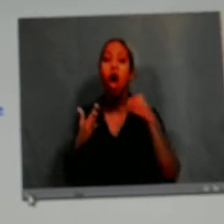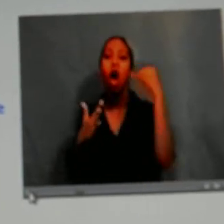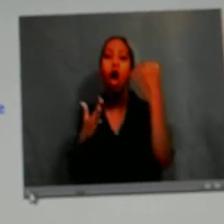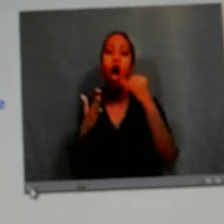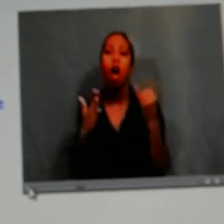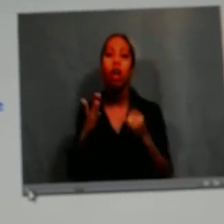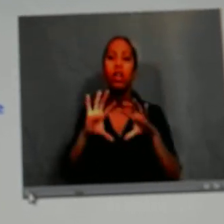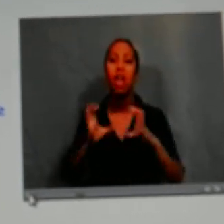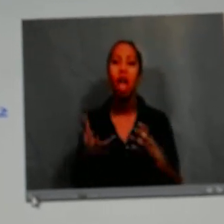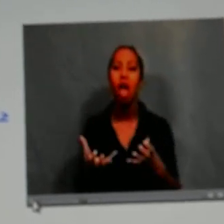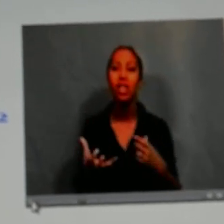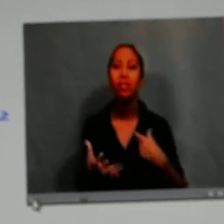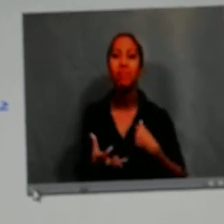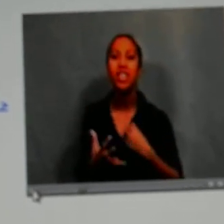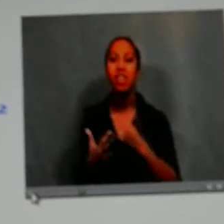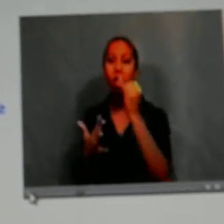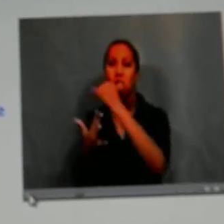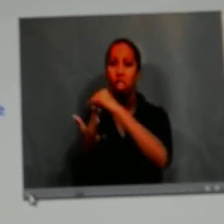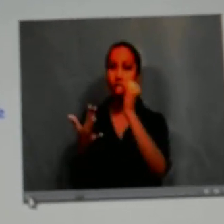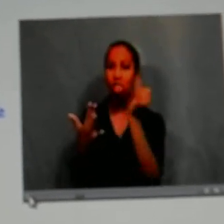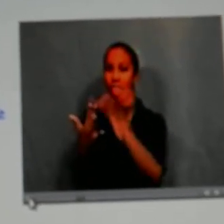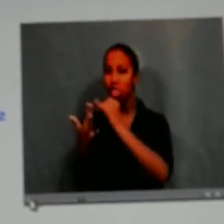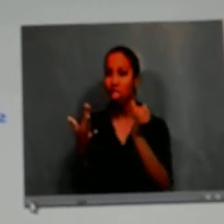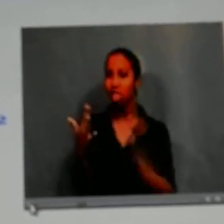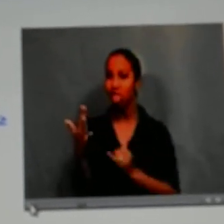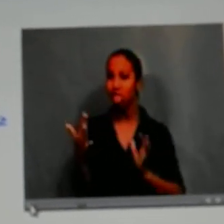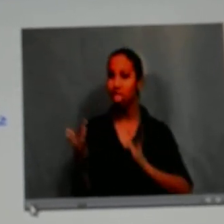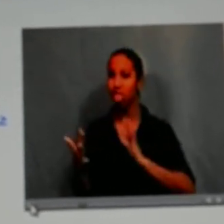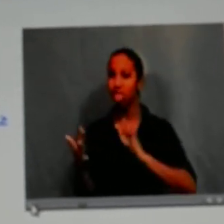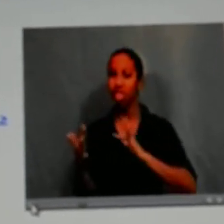So then at school, I had art class.